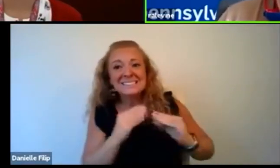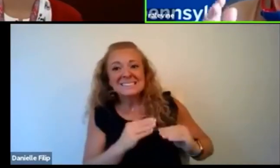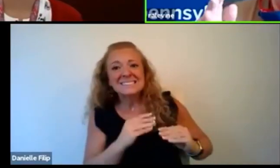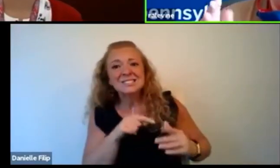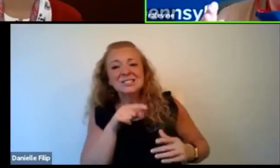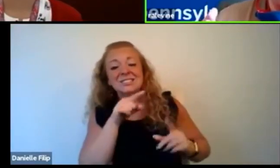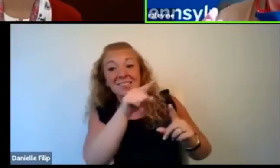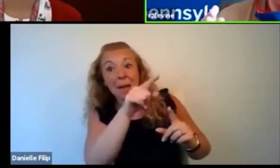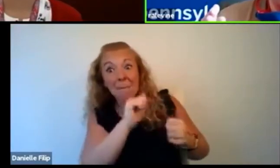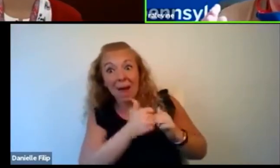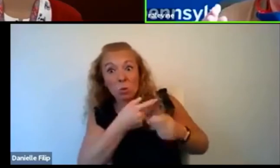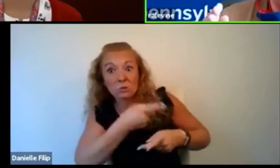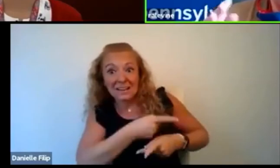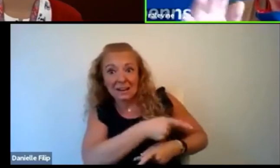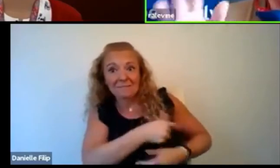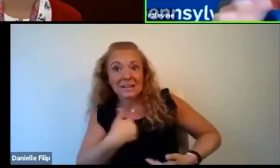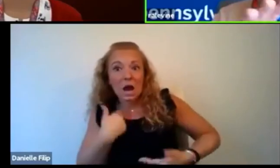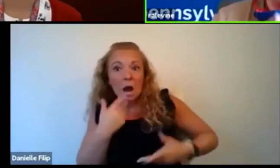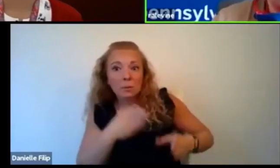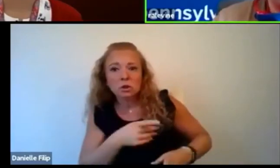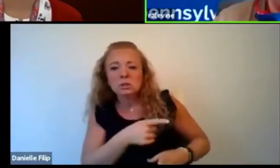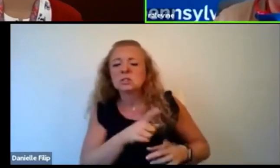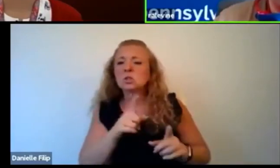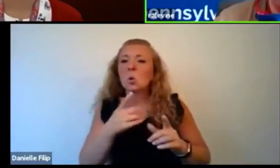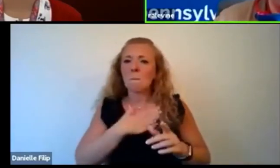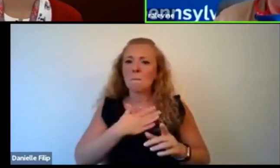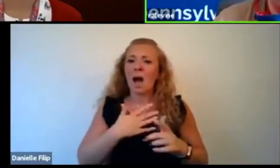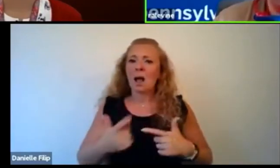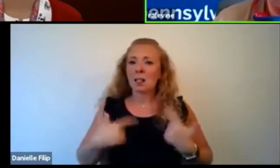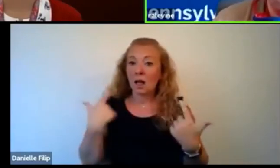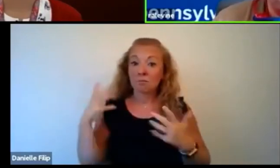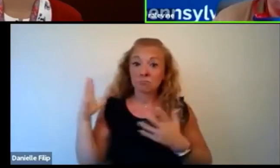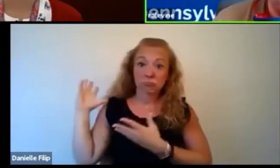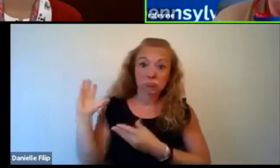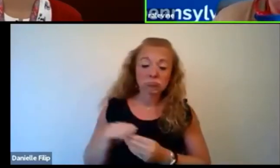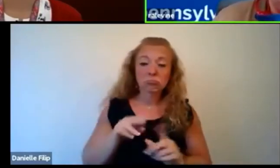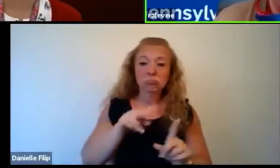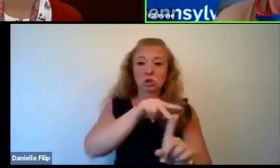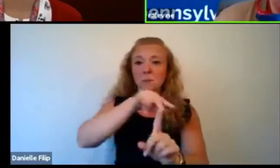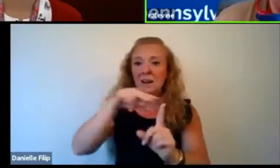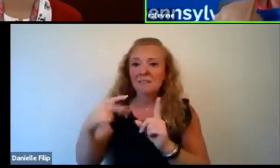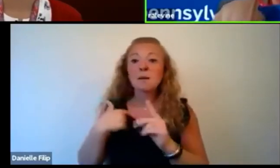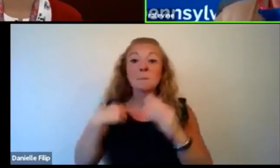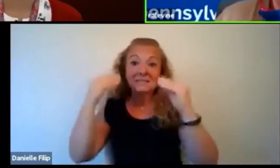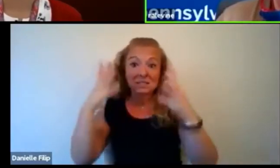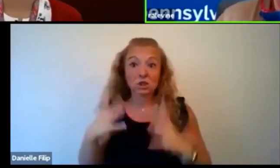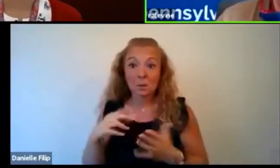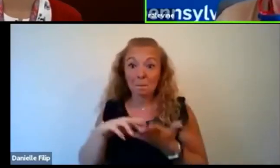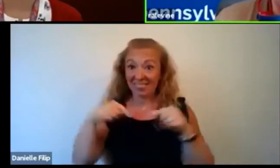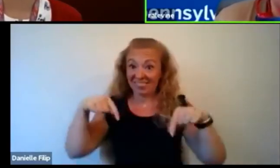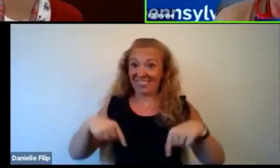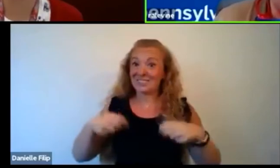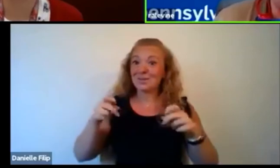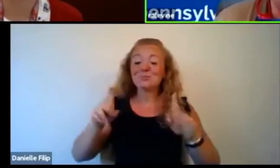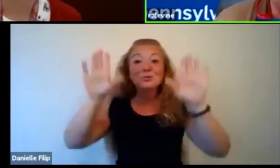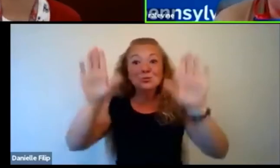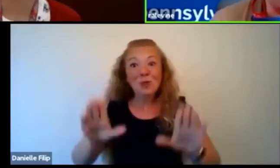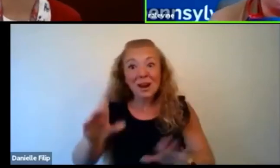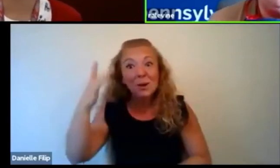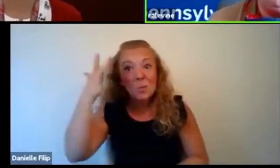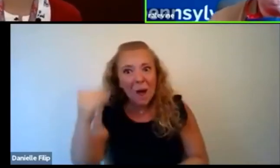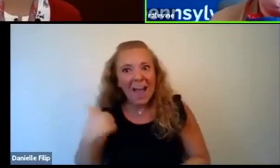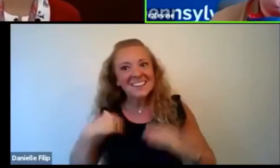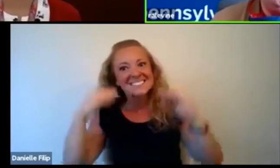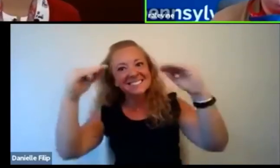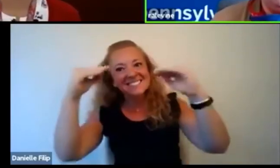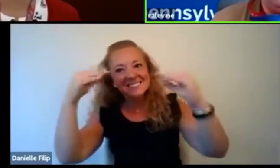both from my, from, from, from, many different perspectives, what I've done is be a teacher. And so this opportunity is great because I get to be a teacher.